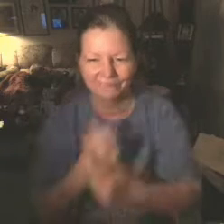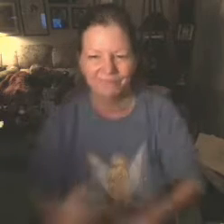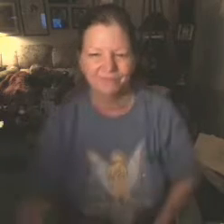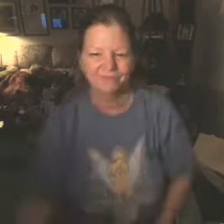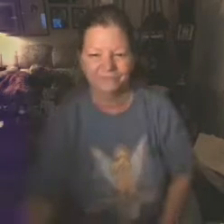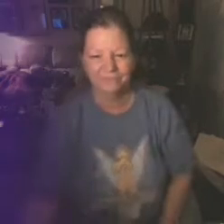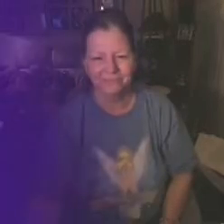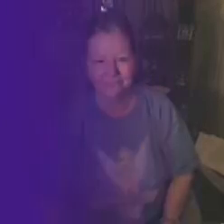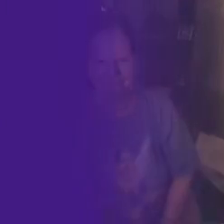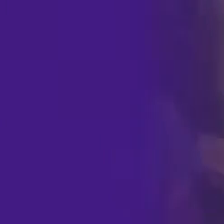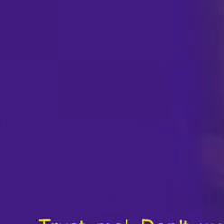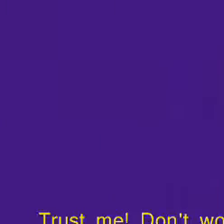-560-CAFT today.